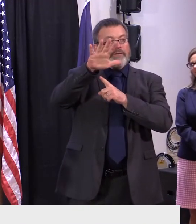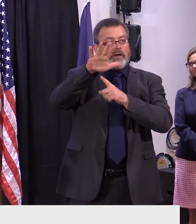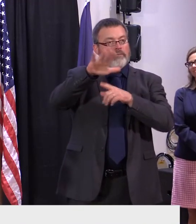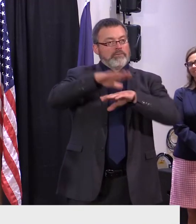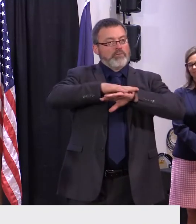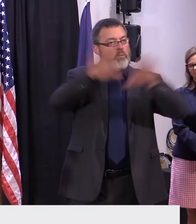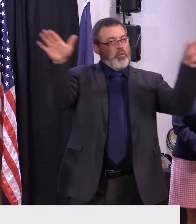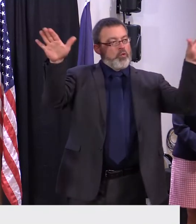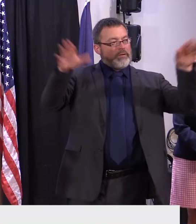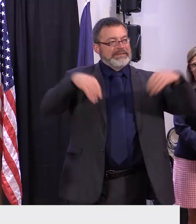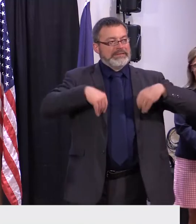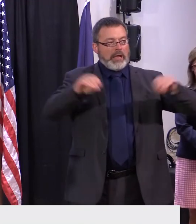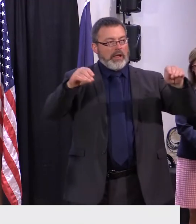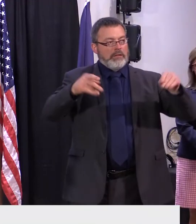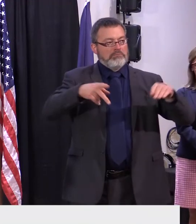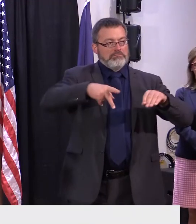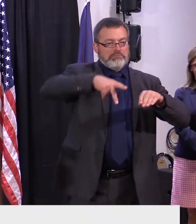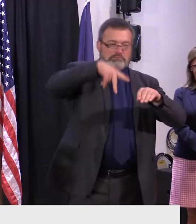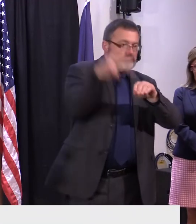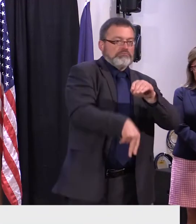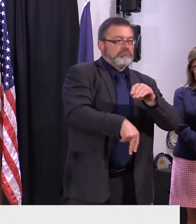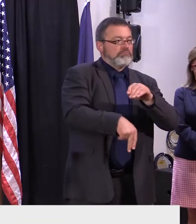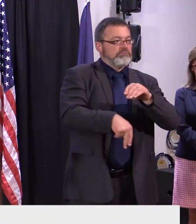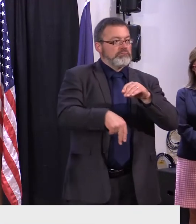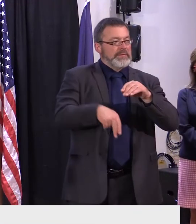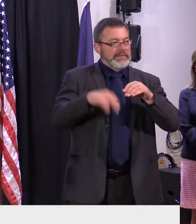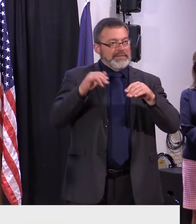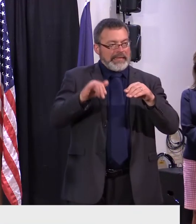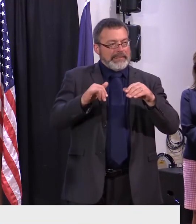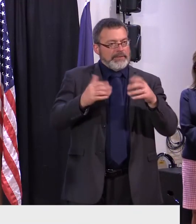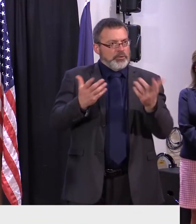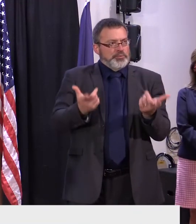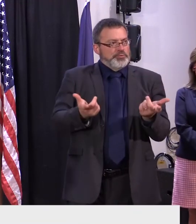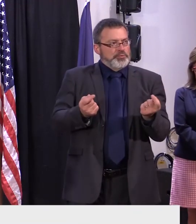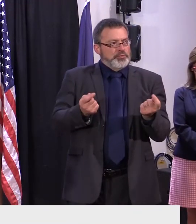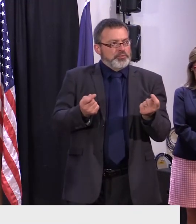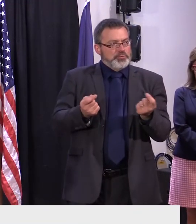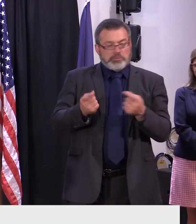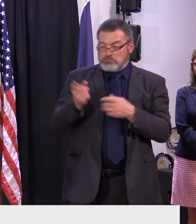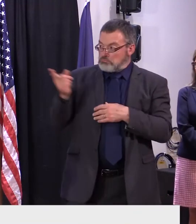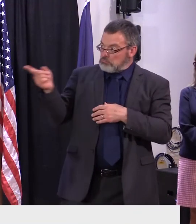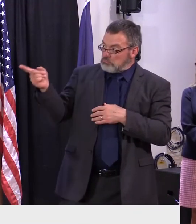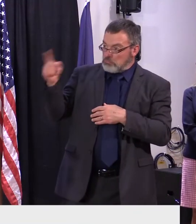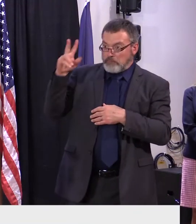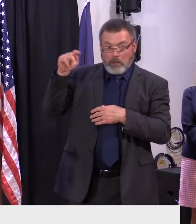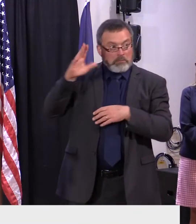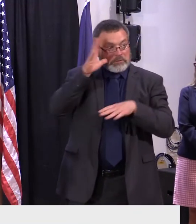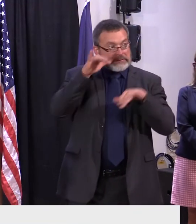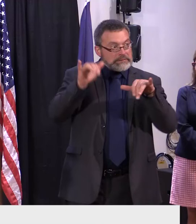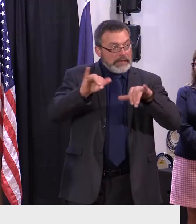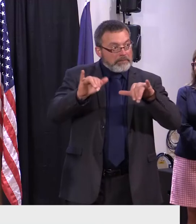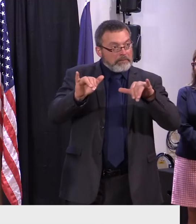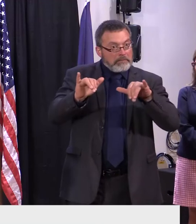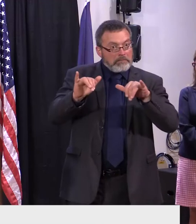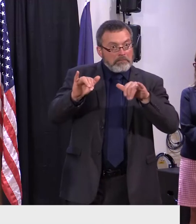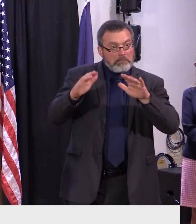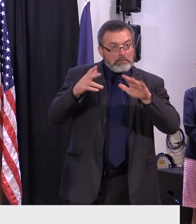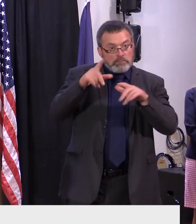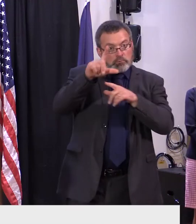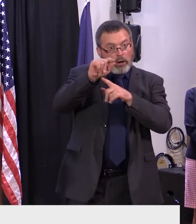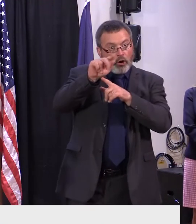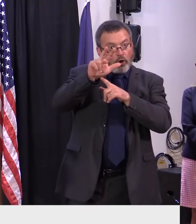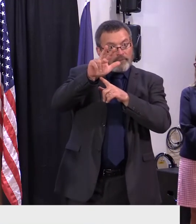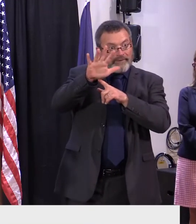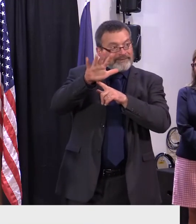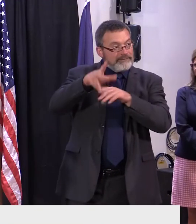administrative rules process do you support vermont banning the sale of new internal combustion